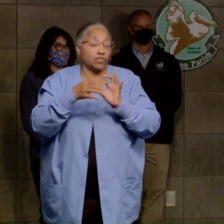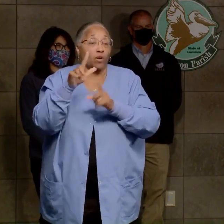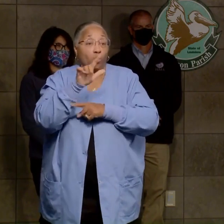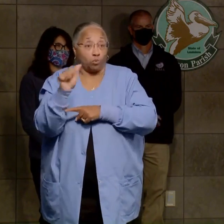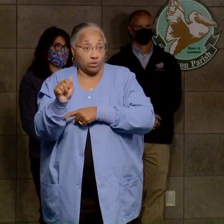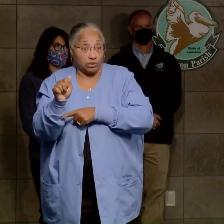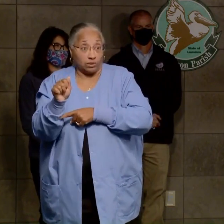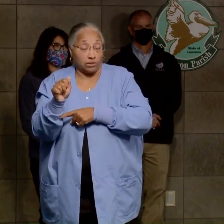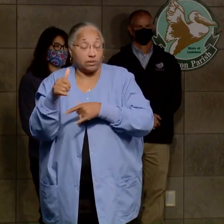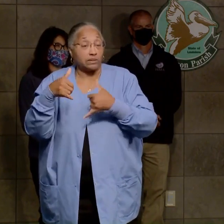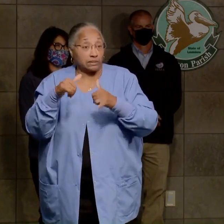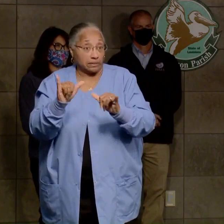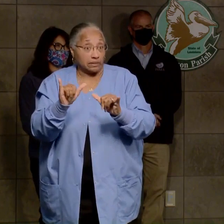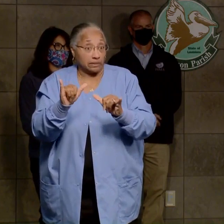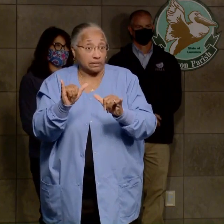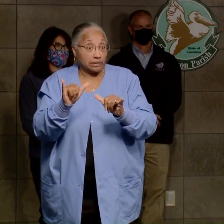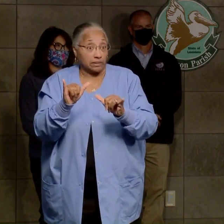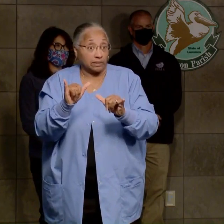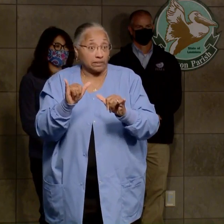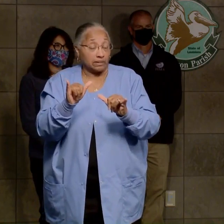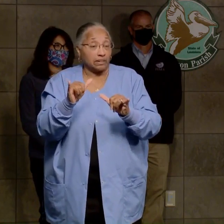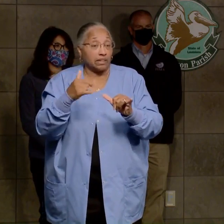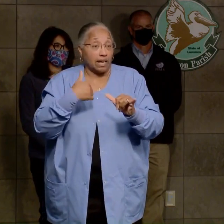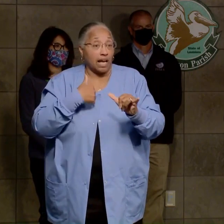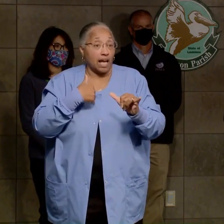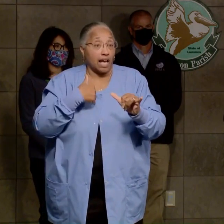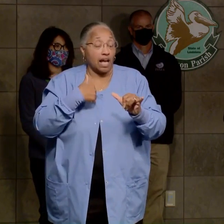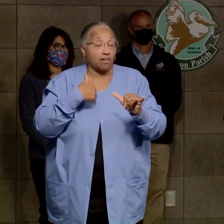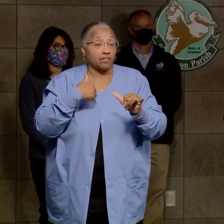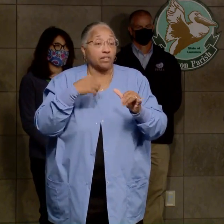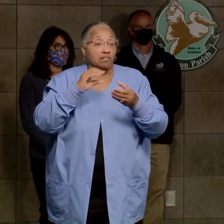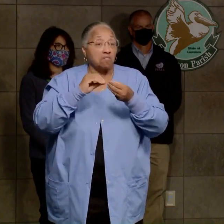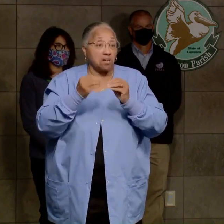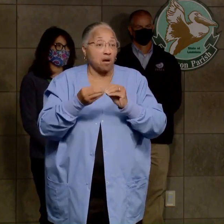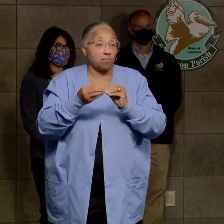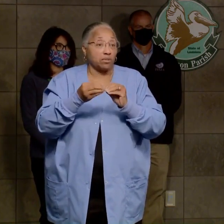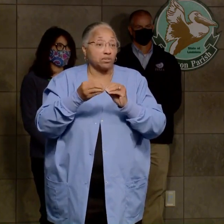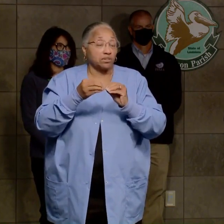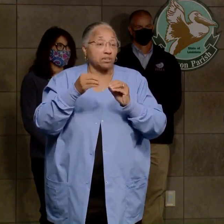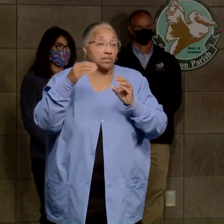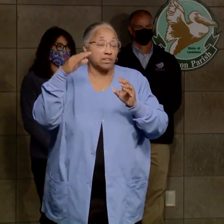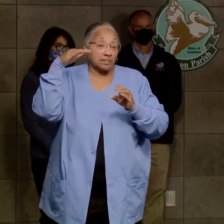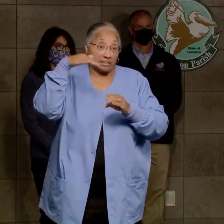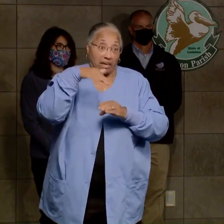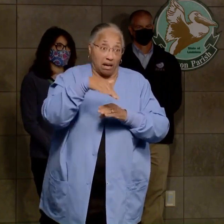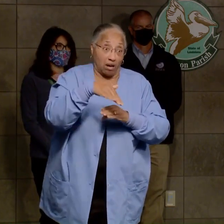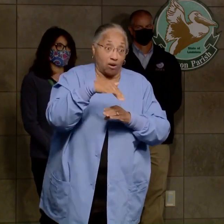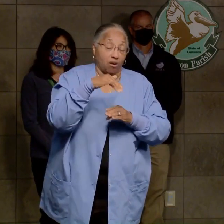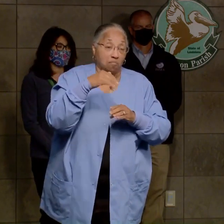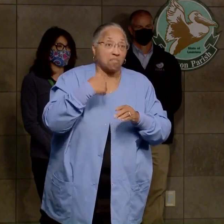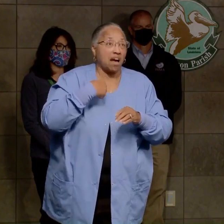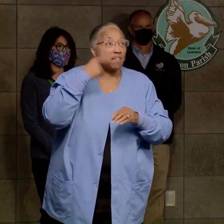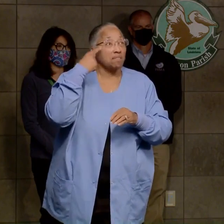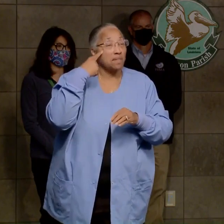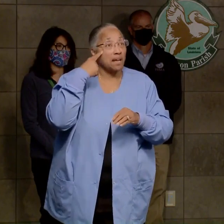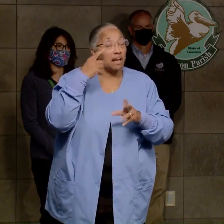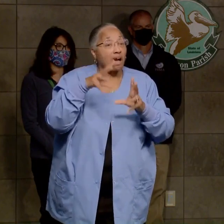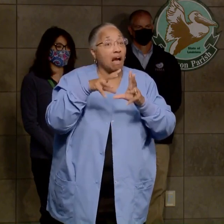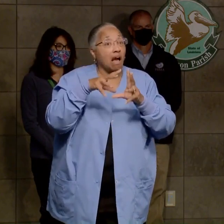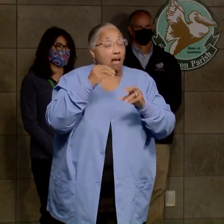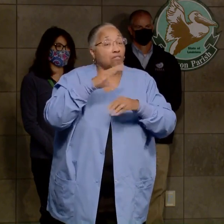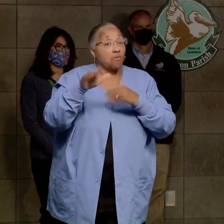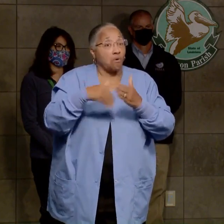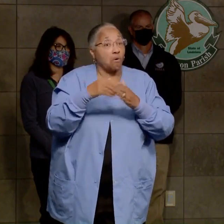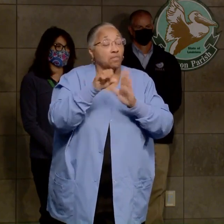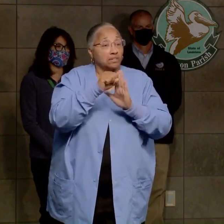Louisiana remains in a plateau of cases, and I think we're one of about four states in the country right now that don't